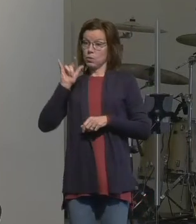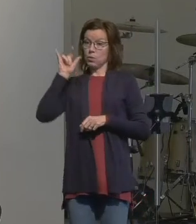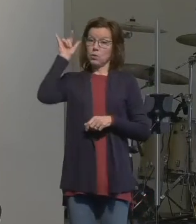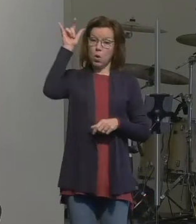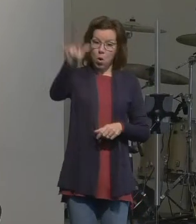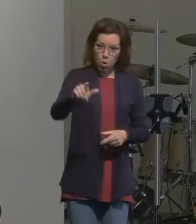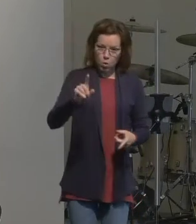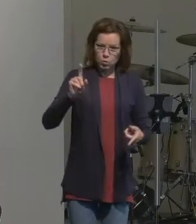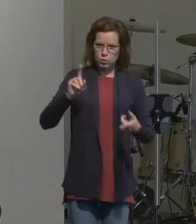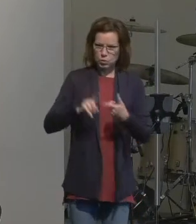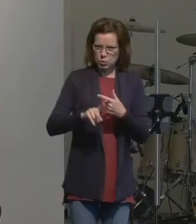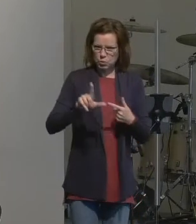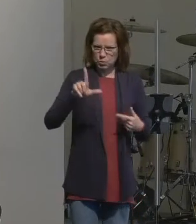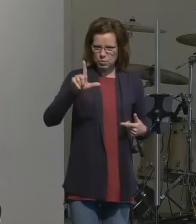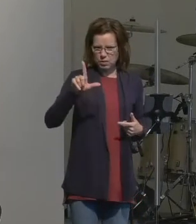Base.